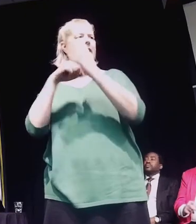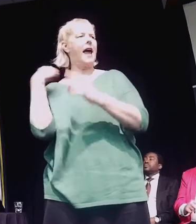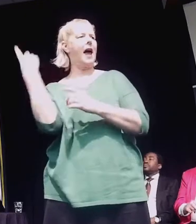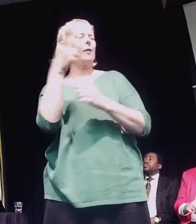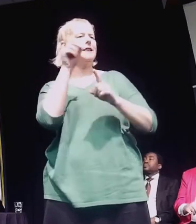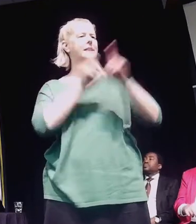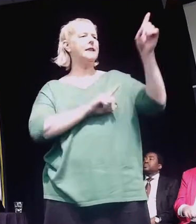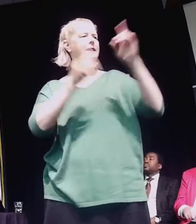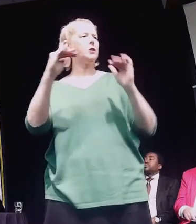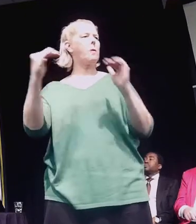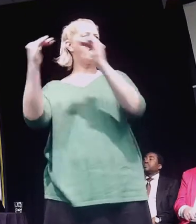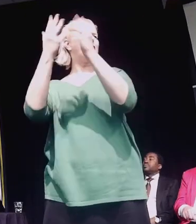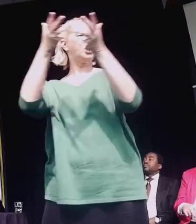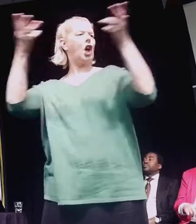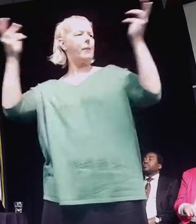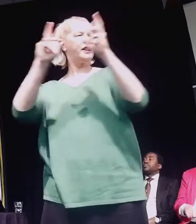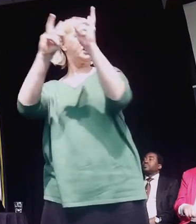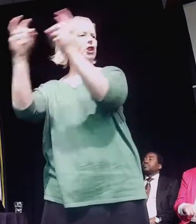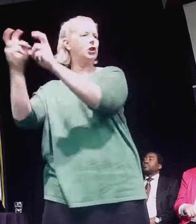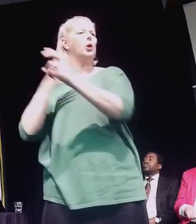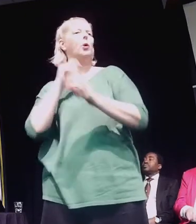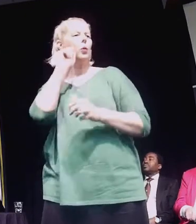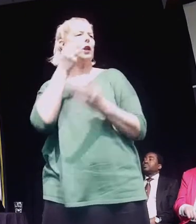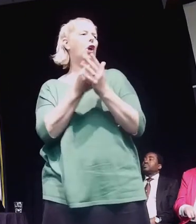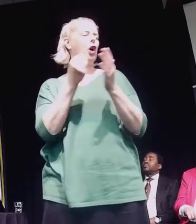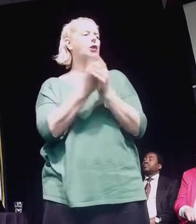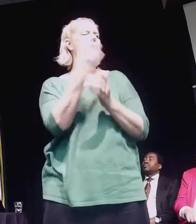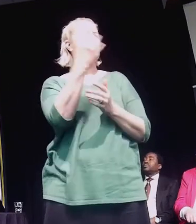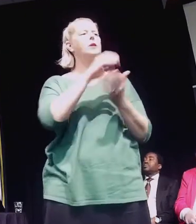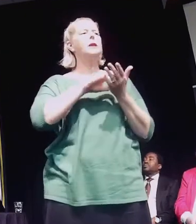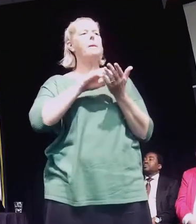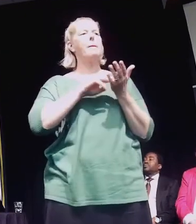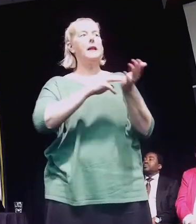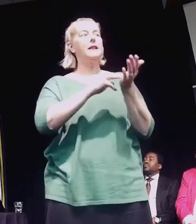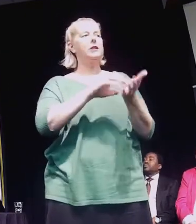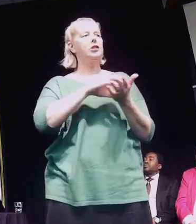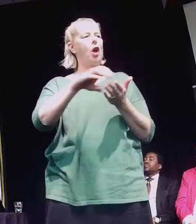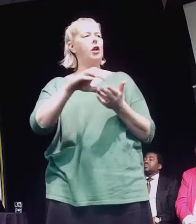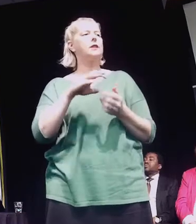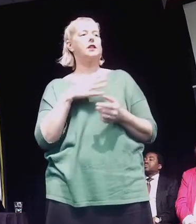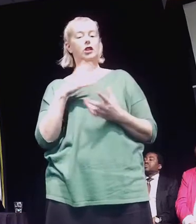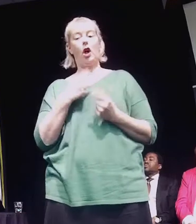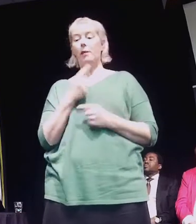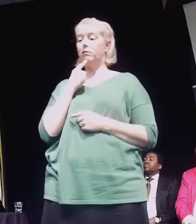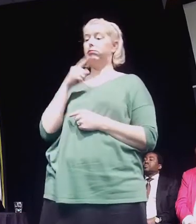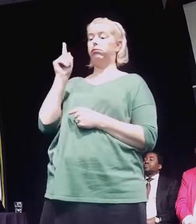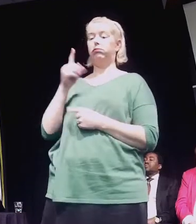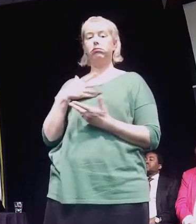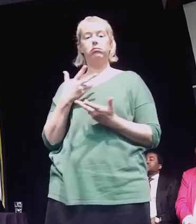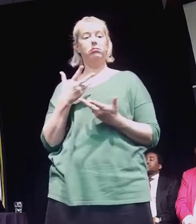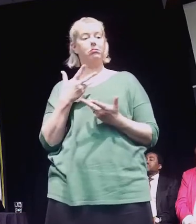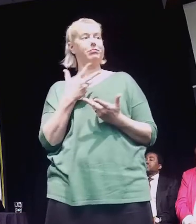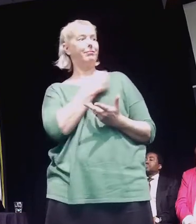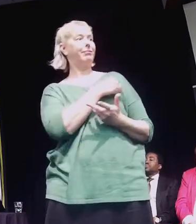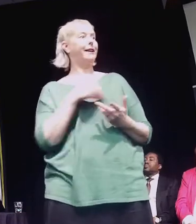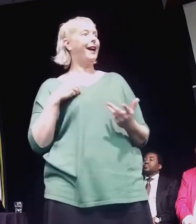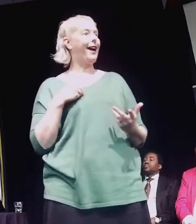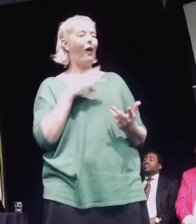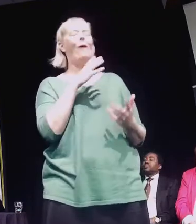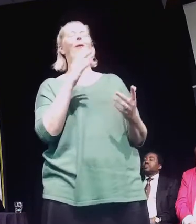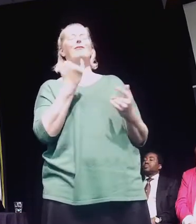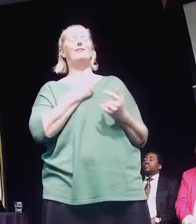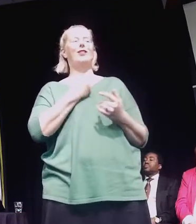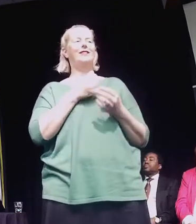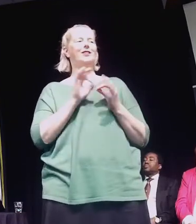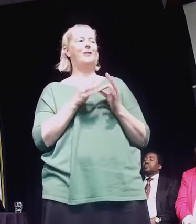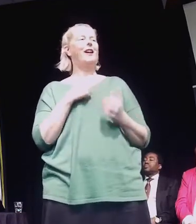one of the things that I would do as Mayor is to make sure we find out exactly what our slice of that $14 billion is. And what